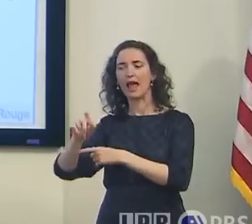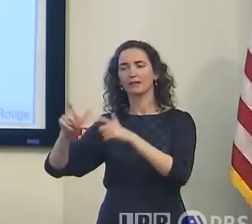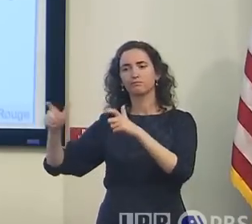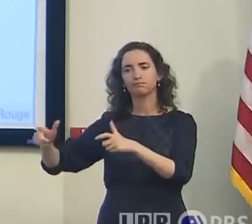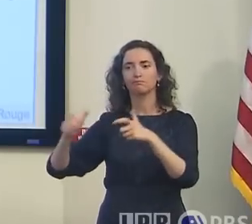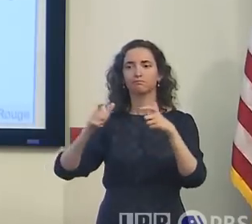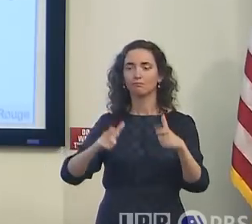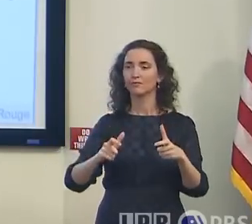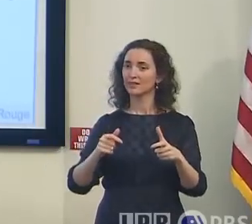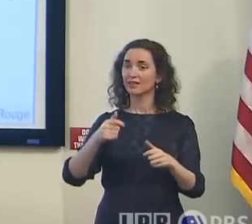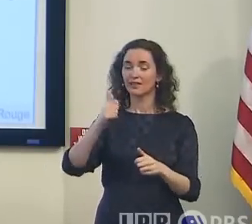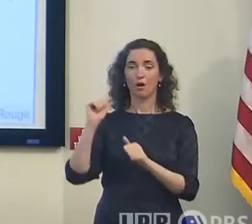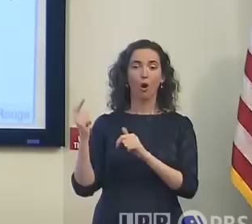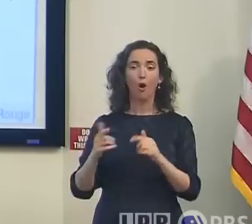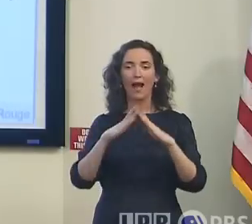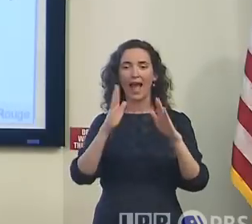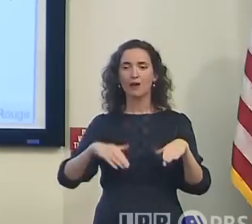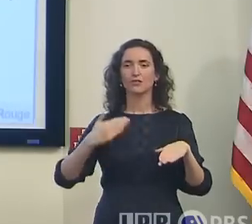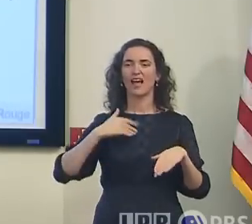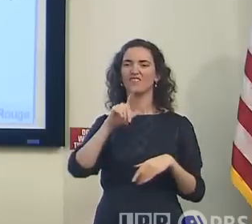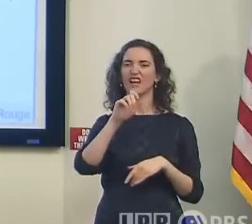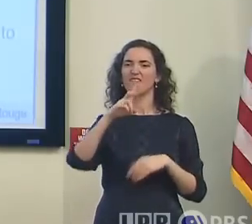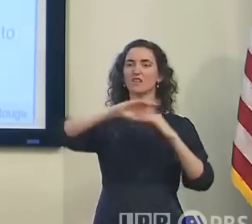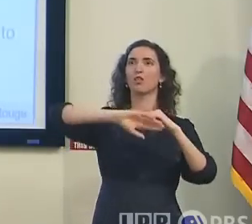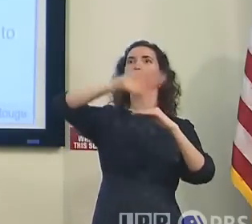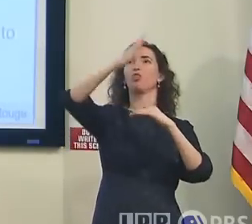full levee system for everybody to be protected.